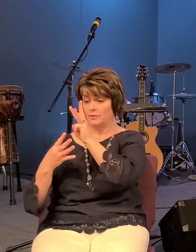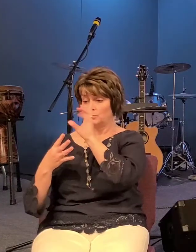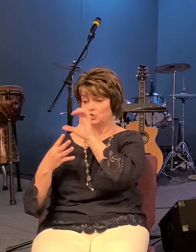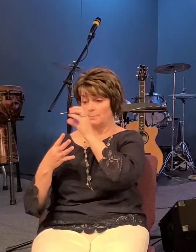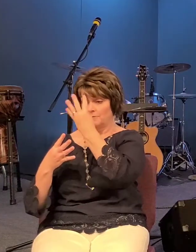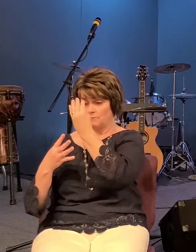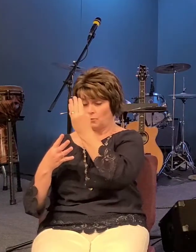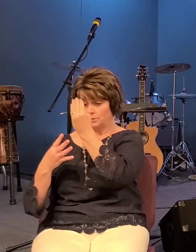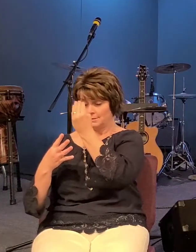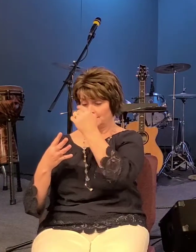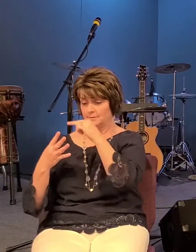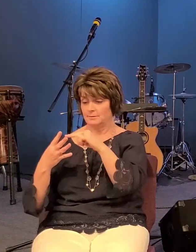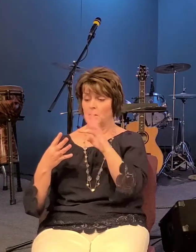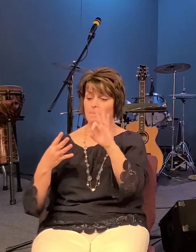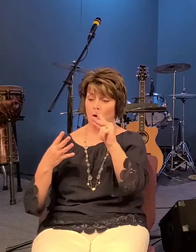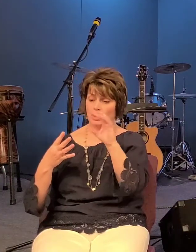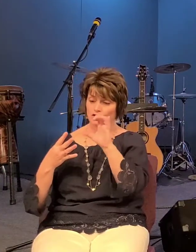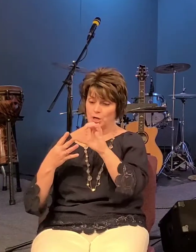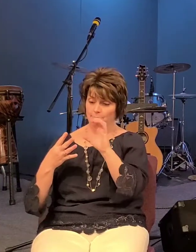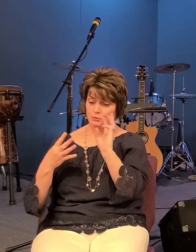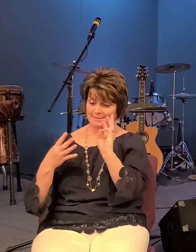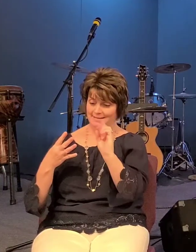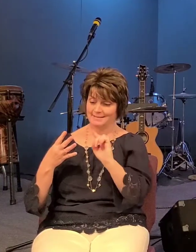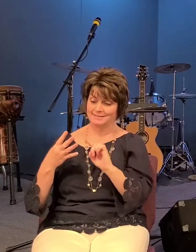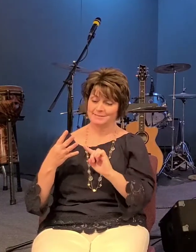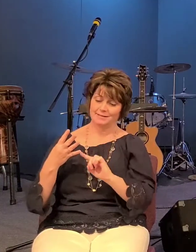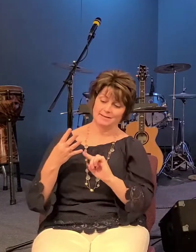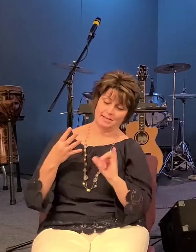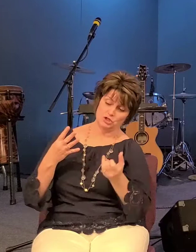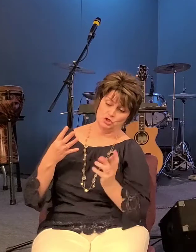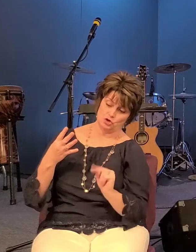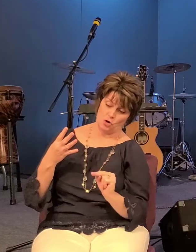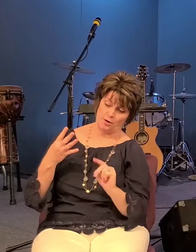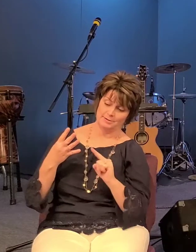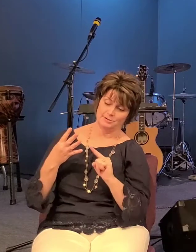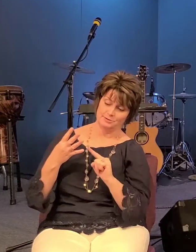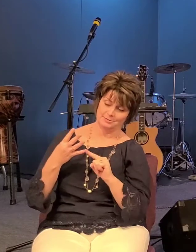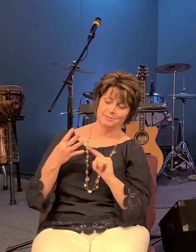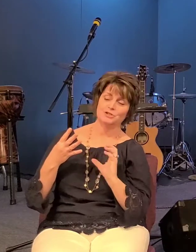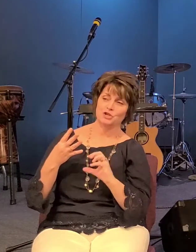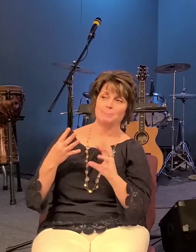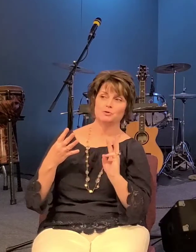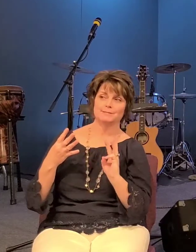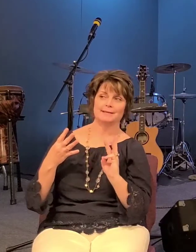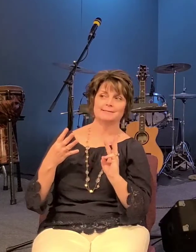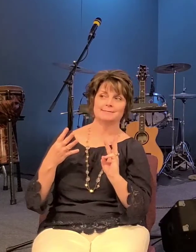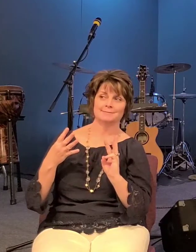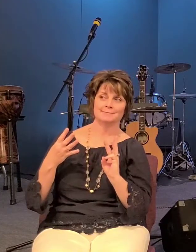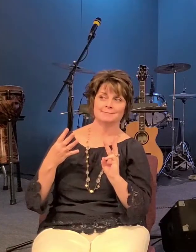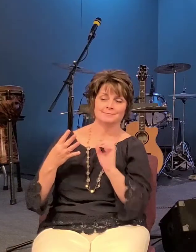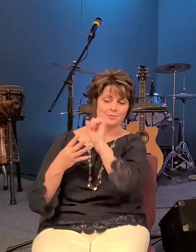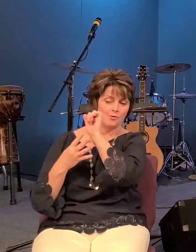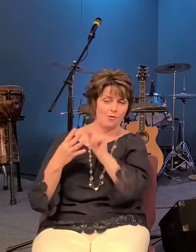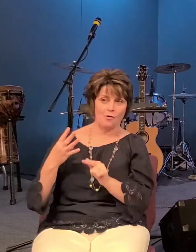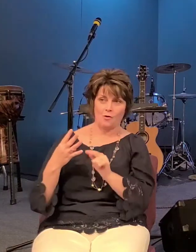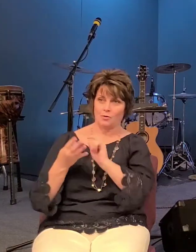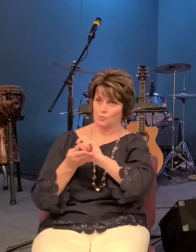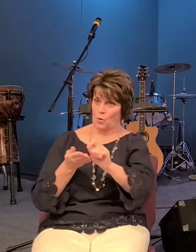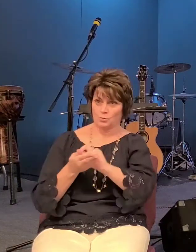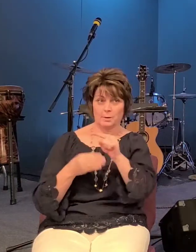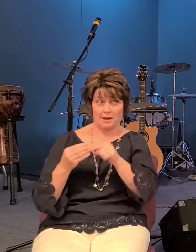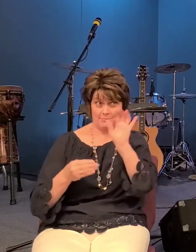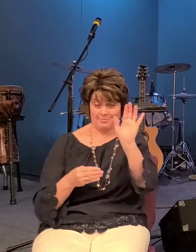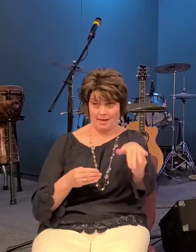mark chapter 6 and john chapter 6 and this came right on the heels of jesus